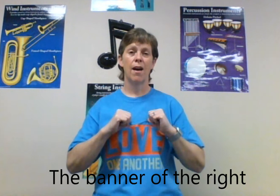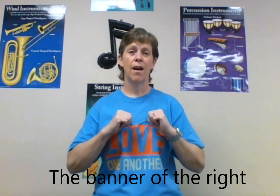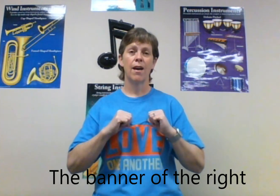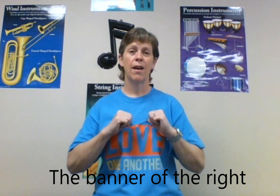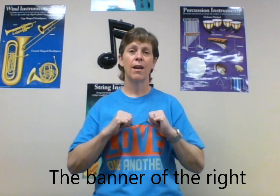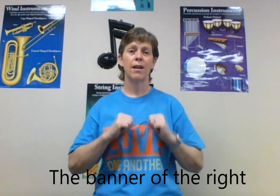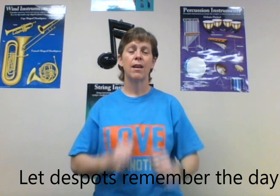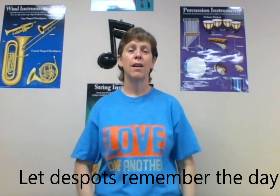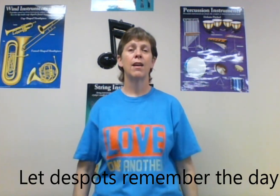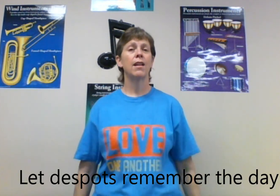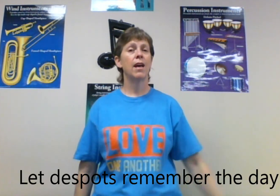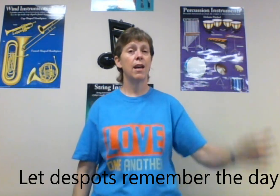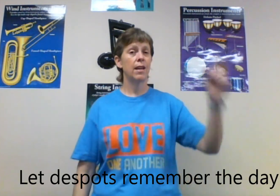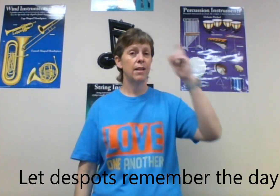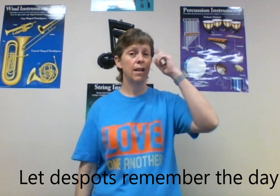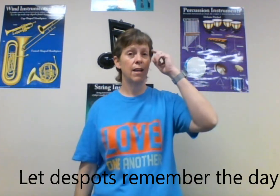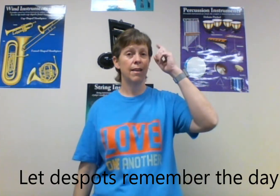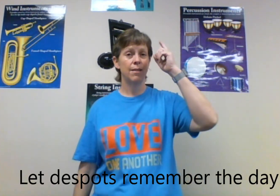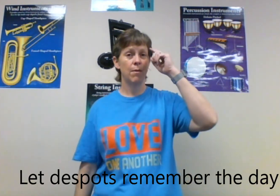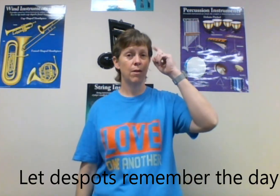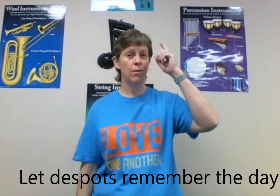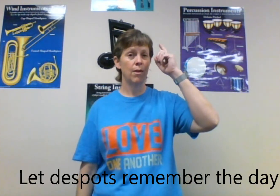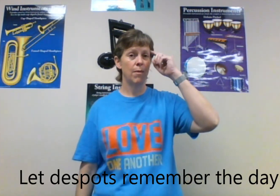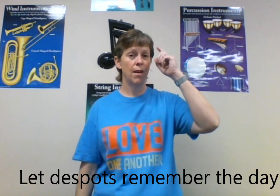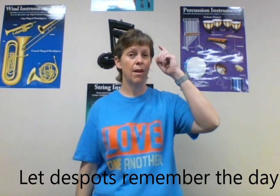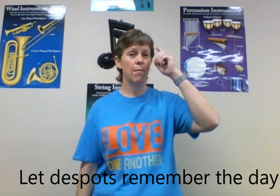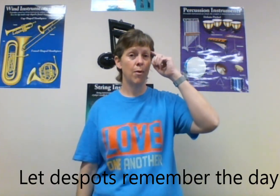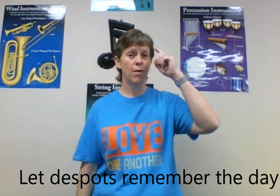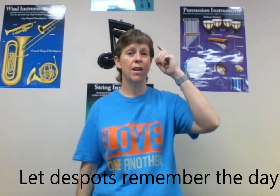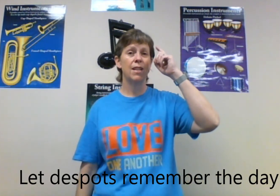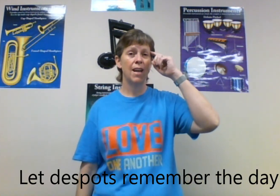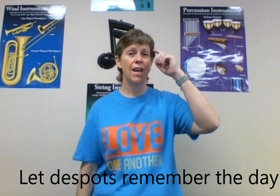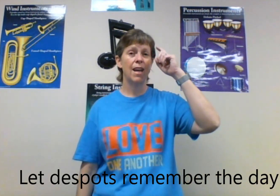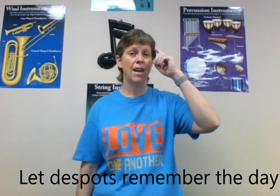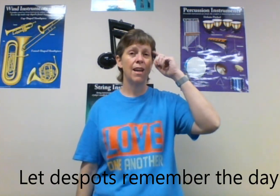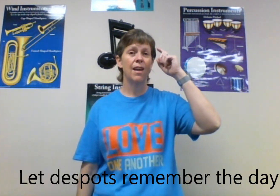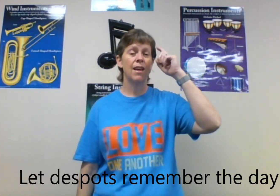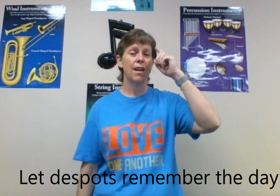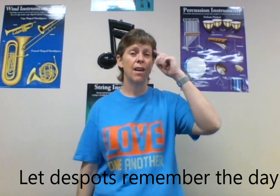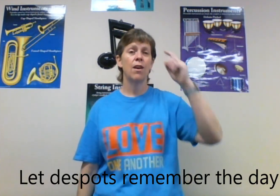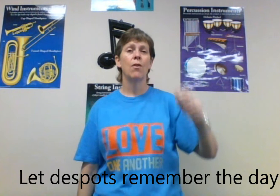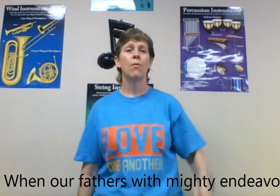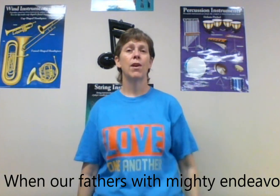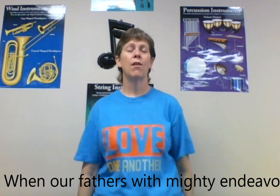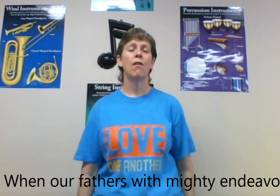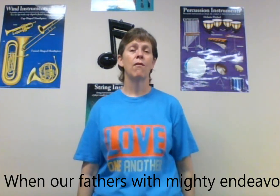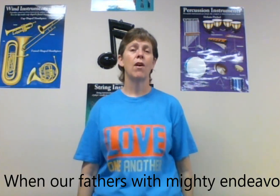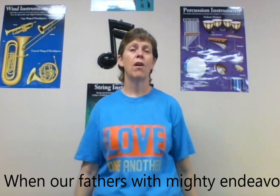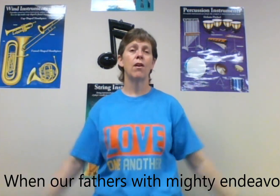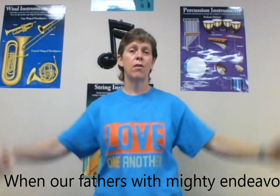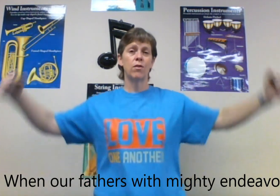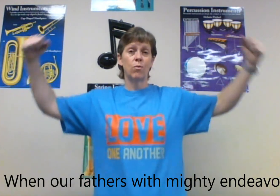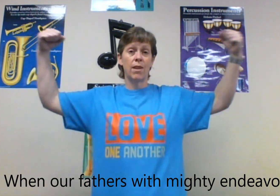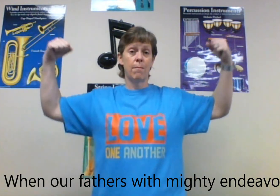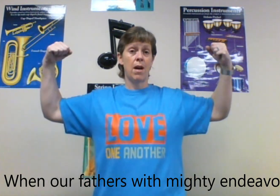right. The dashboards remember the day, when our fathers with